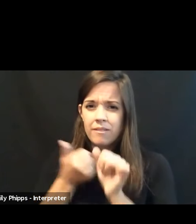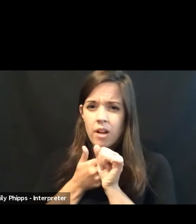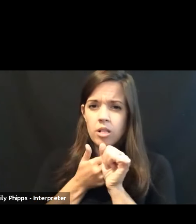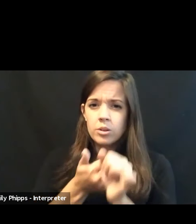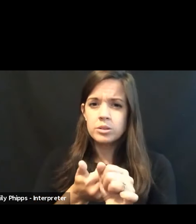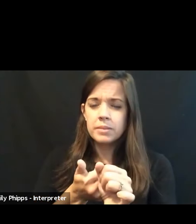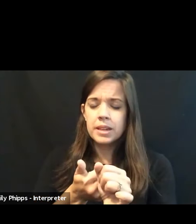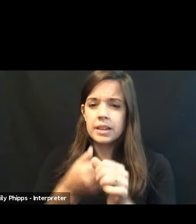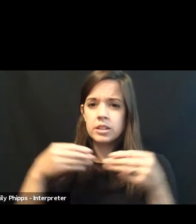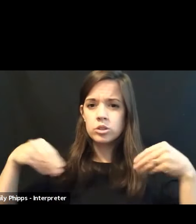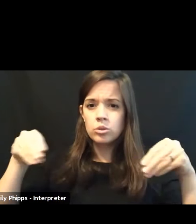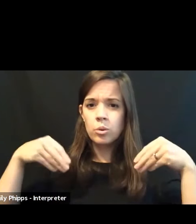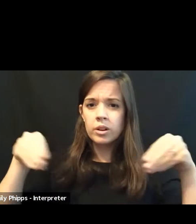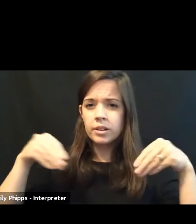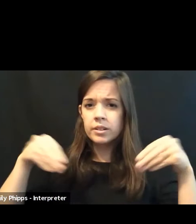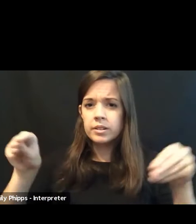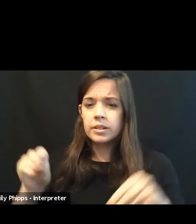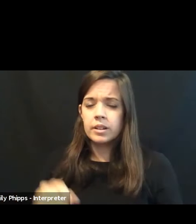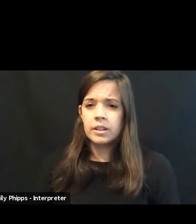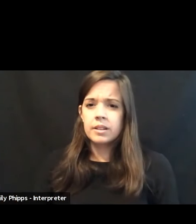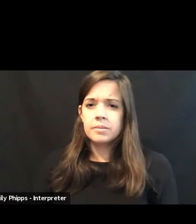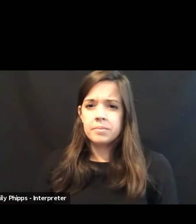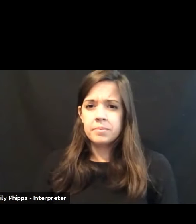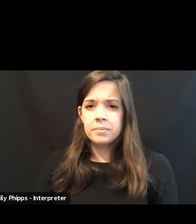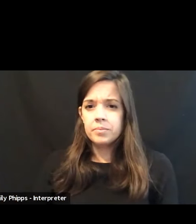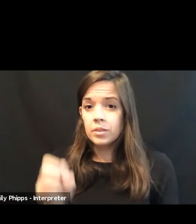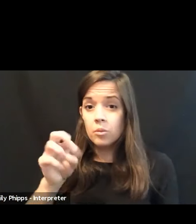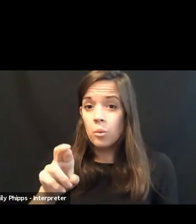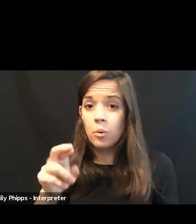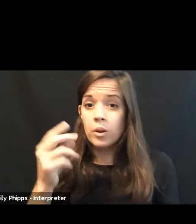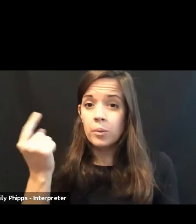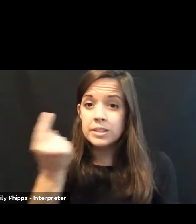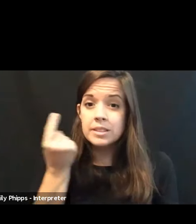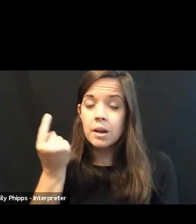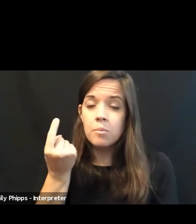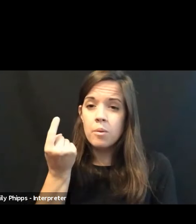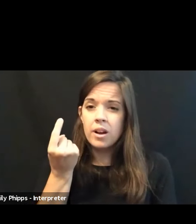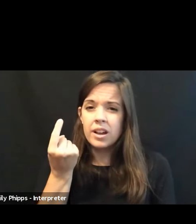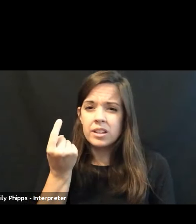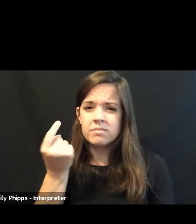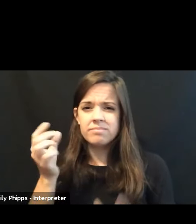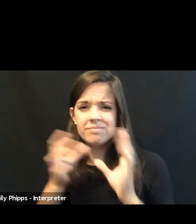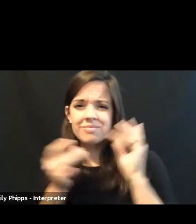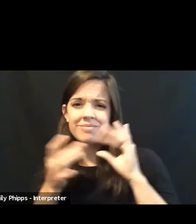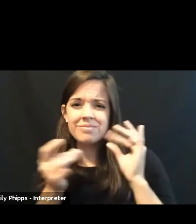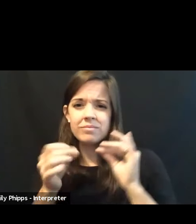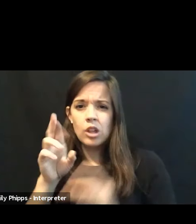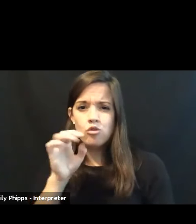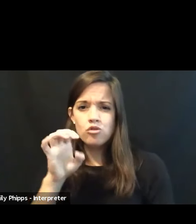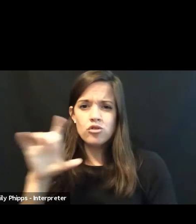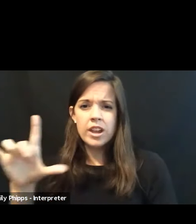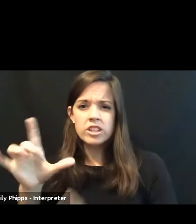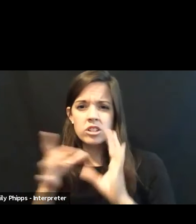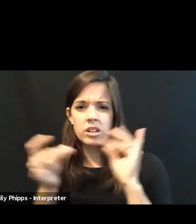or someone hurls a racial epithet at me, I feel